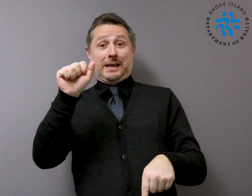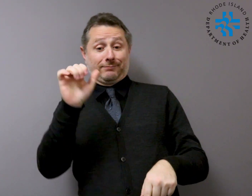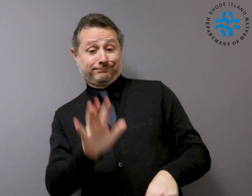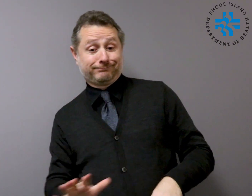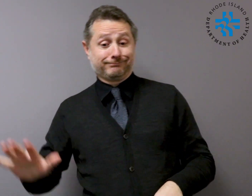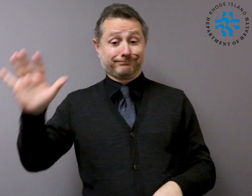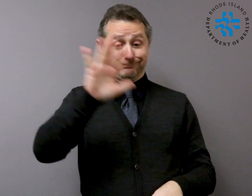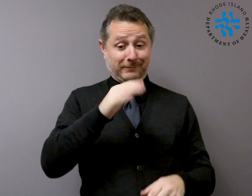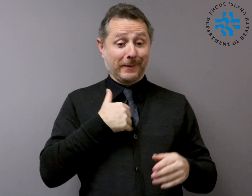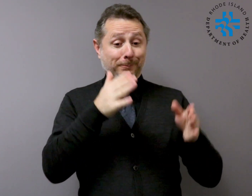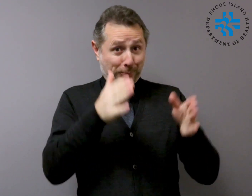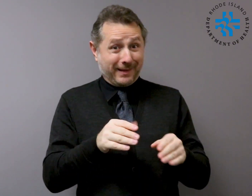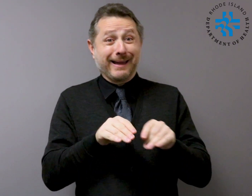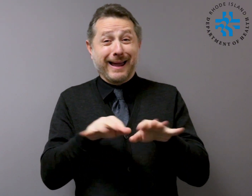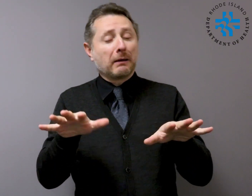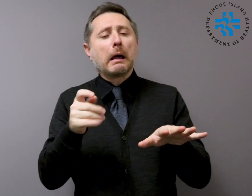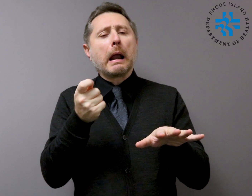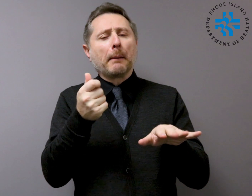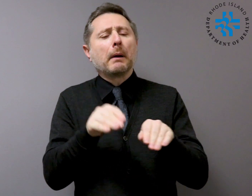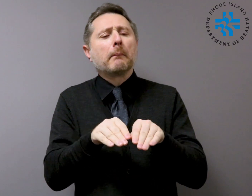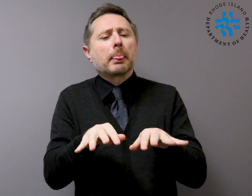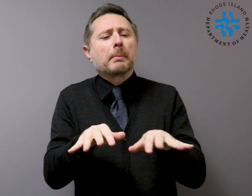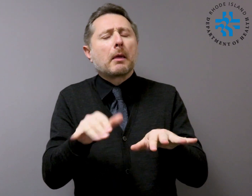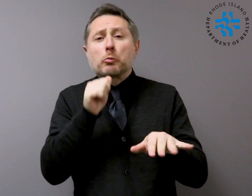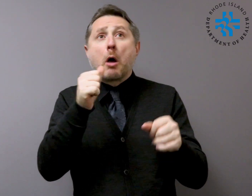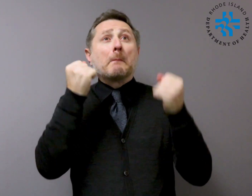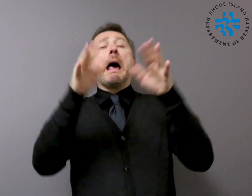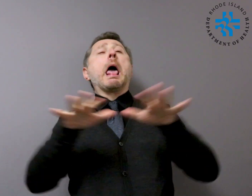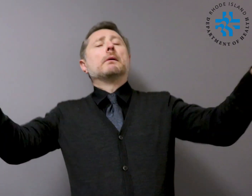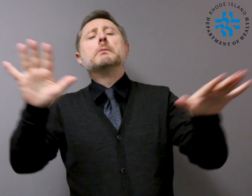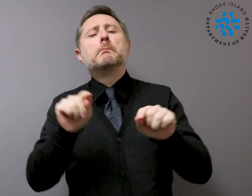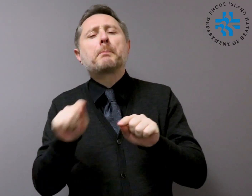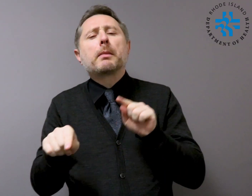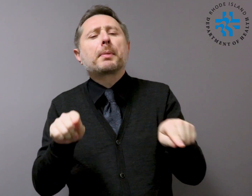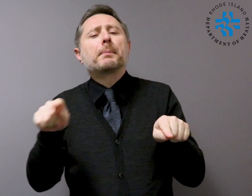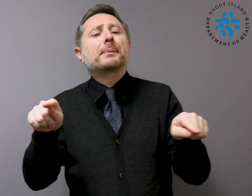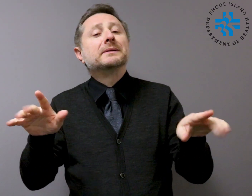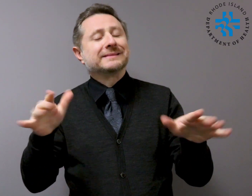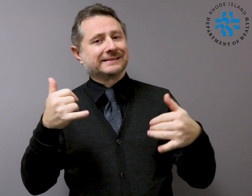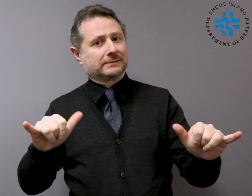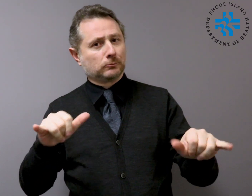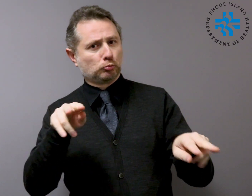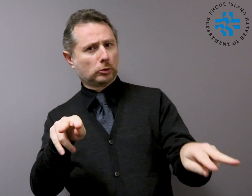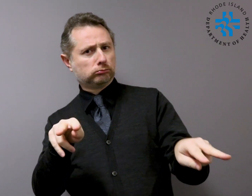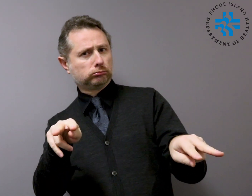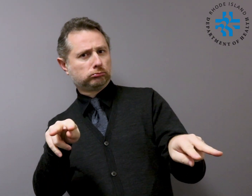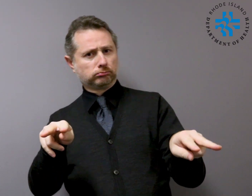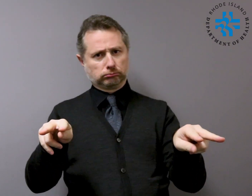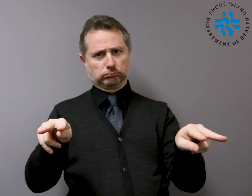While the new coronavirus can be transmitted from person to person in the United States, person to person spread has been limited.